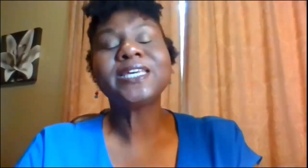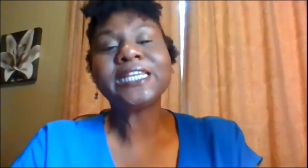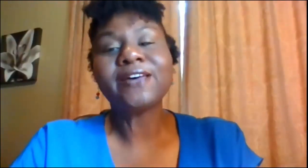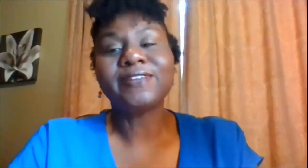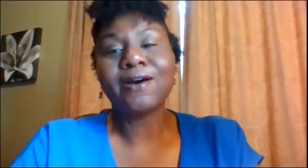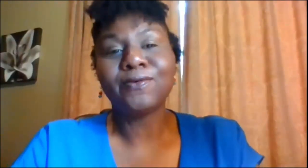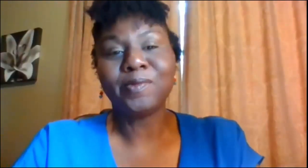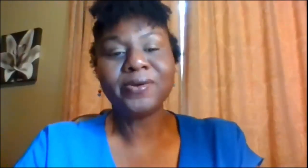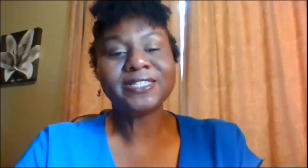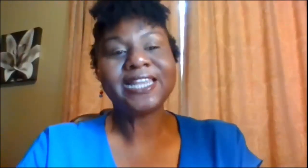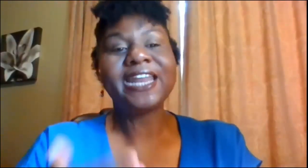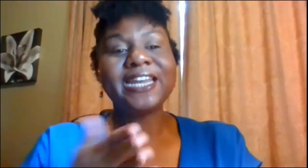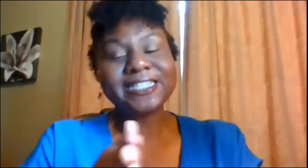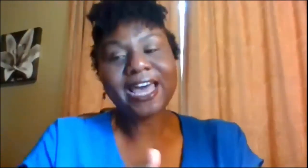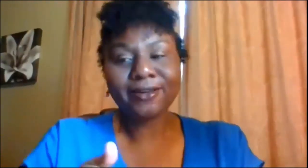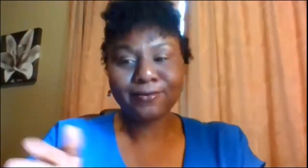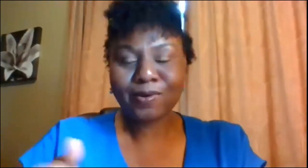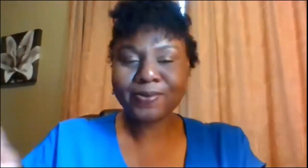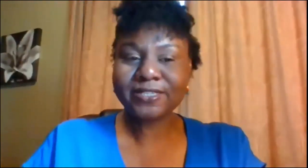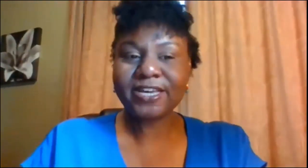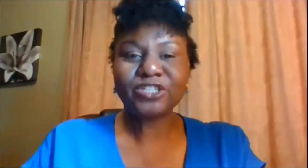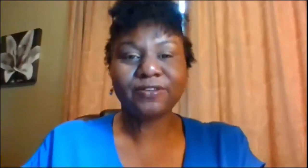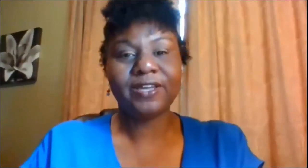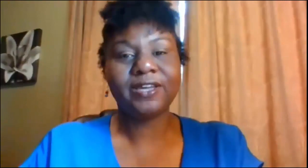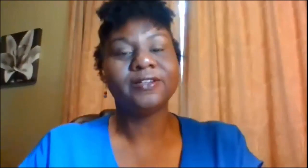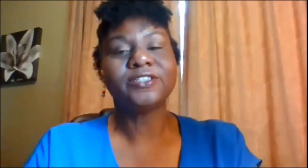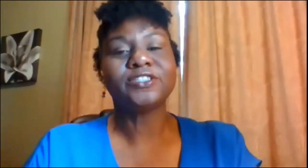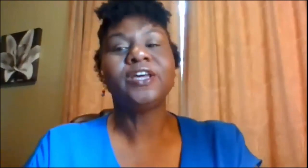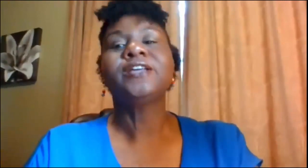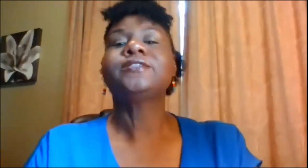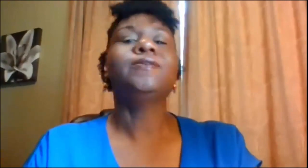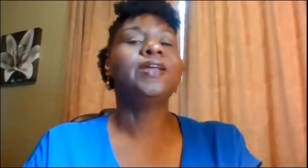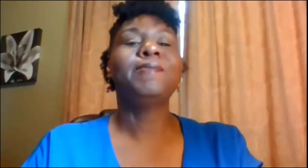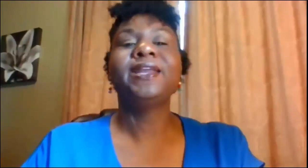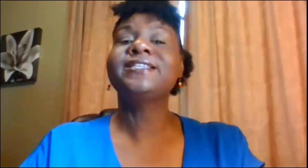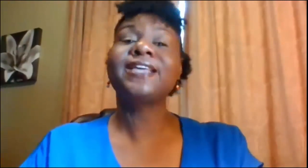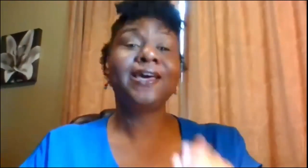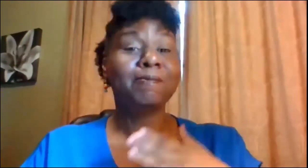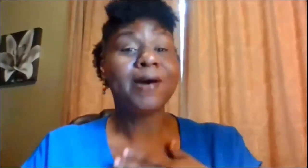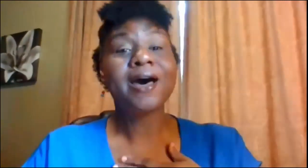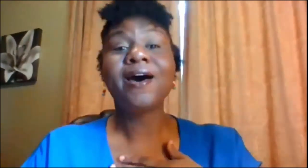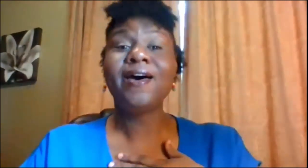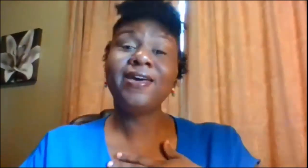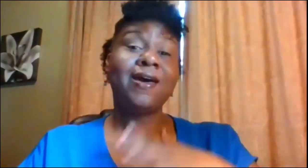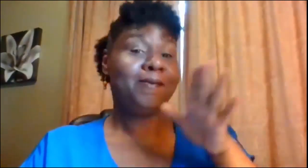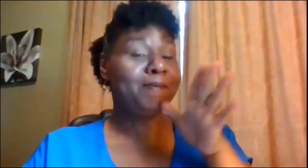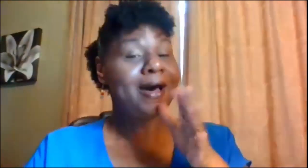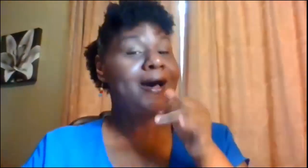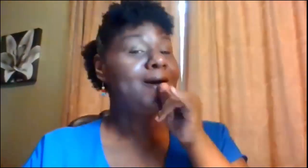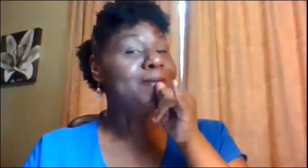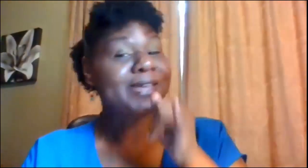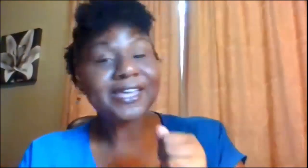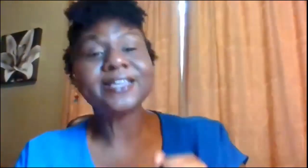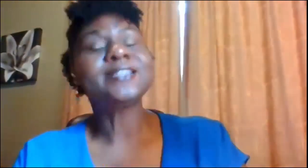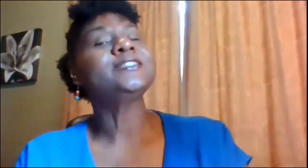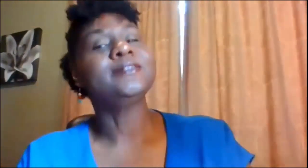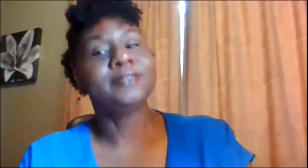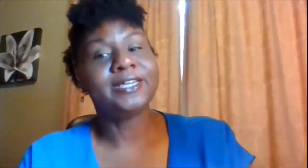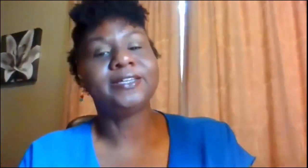get left out remember it's not an exact representation of English so they may not say my mom is 10